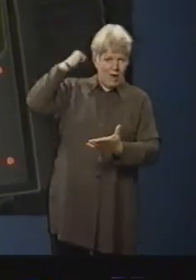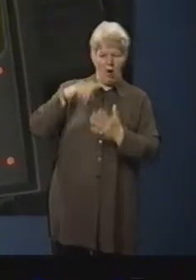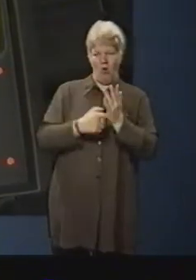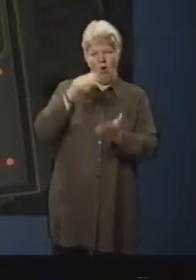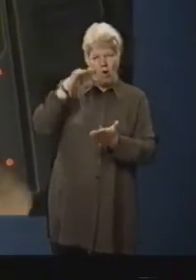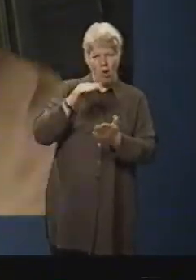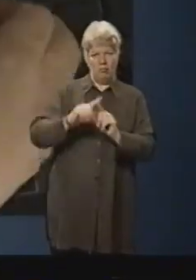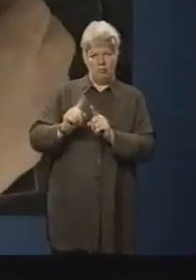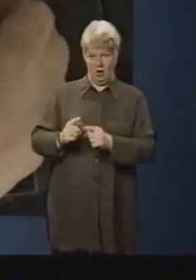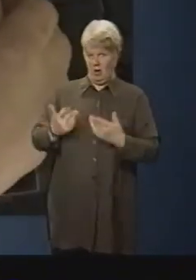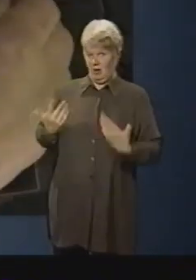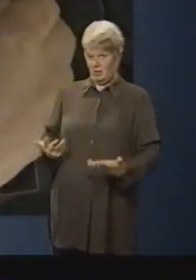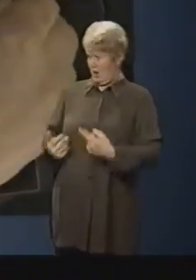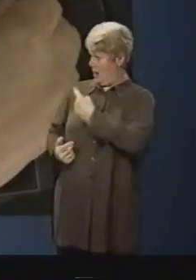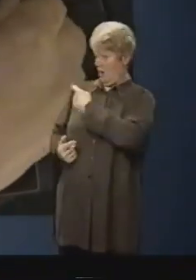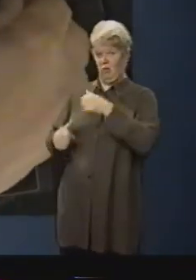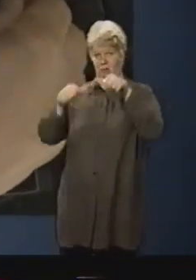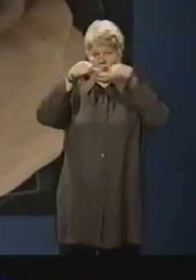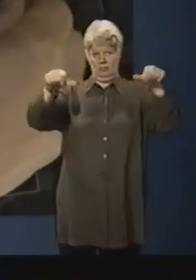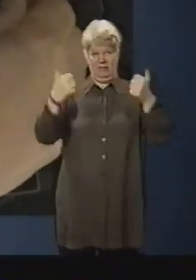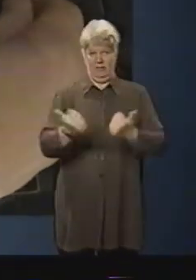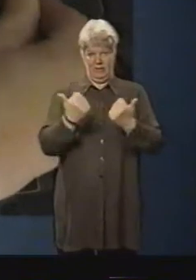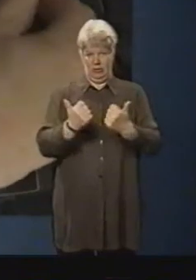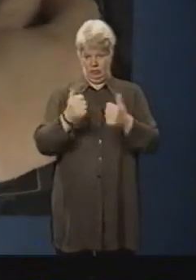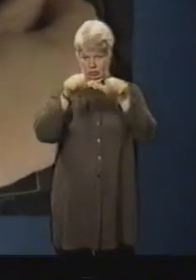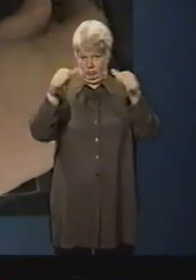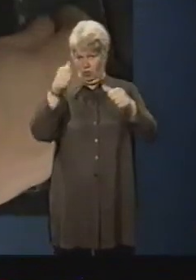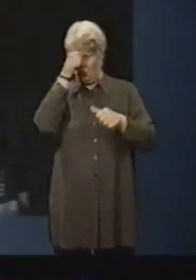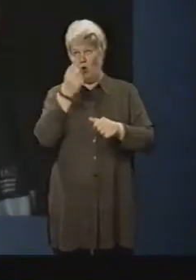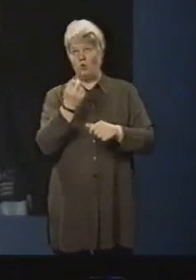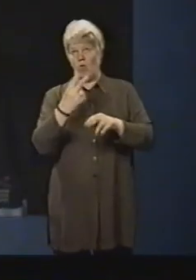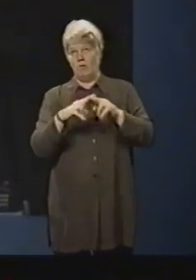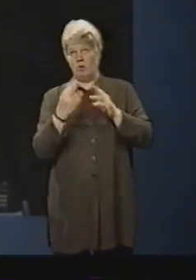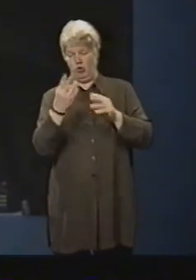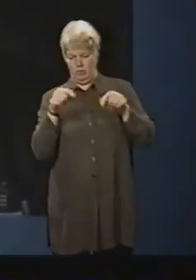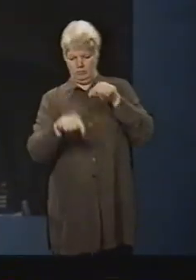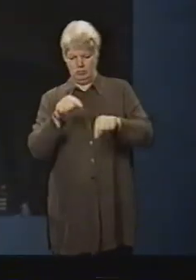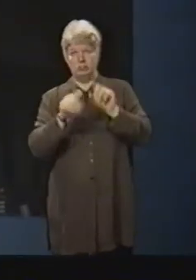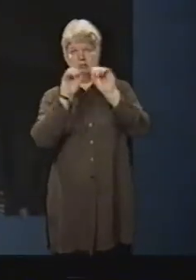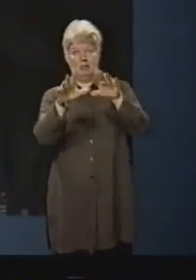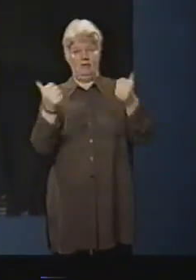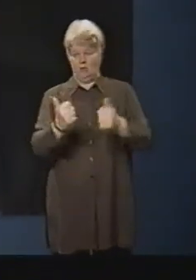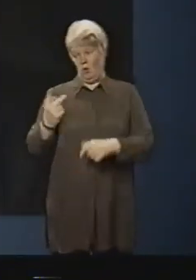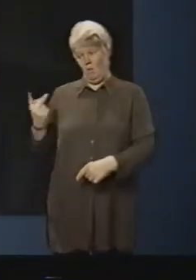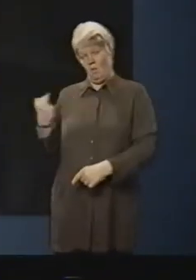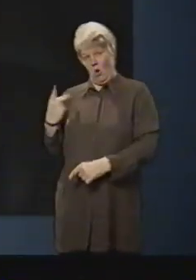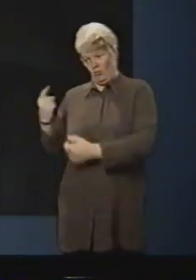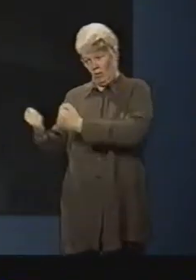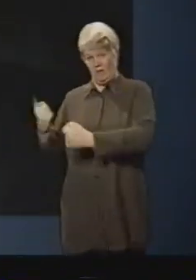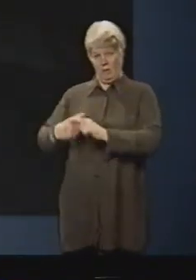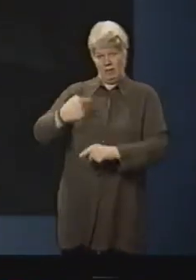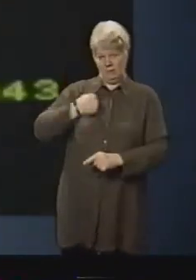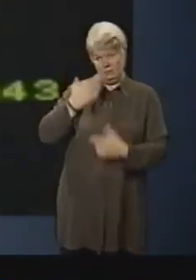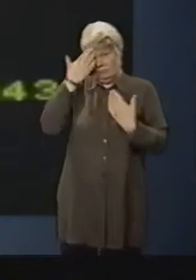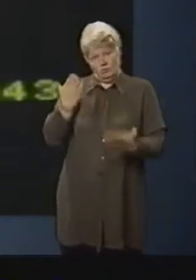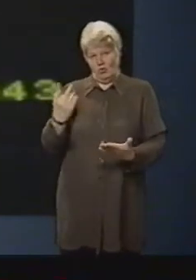The height of this load has already been programmed into the system and taped over. Neither I nor Jimmy Hall, the driver, know what it